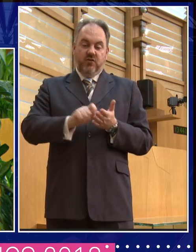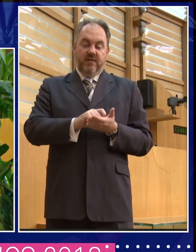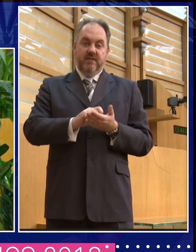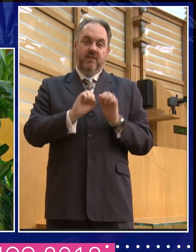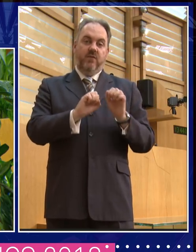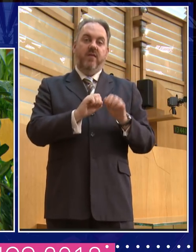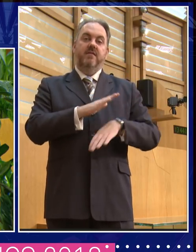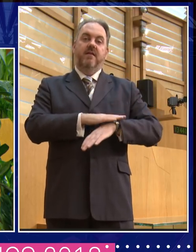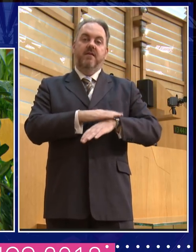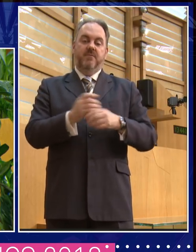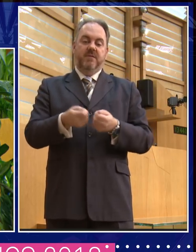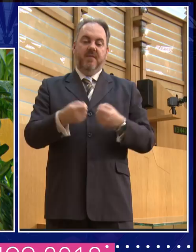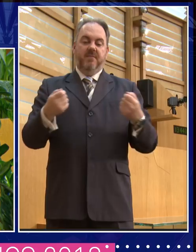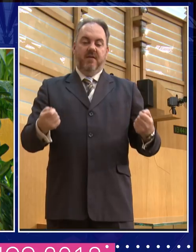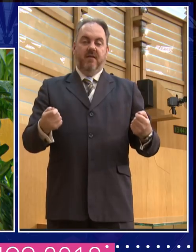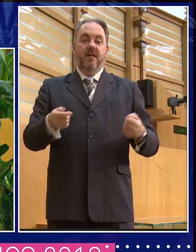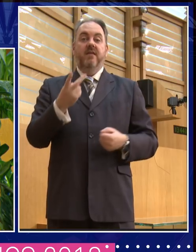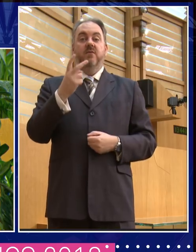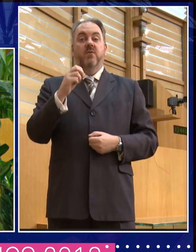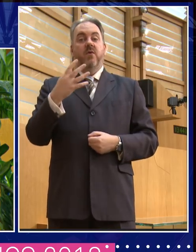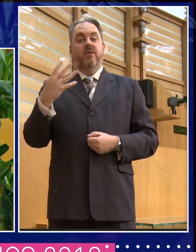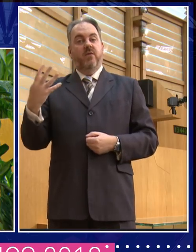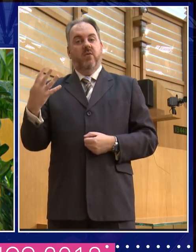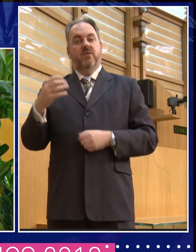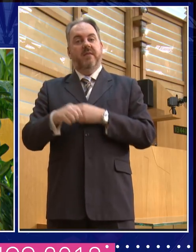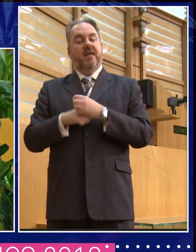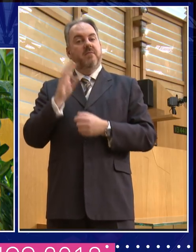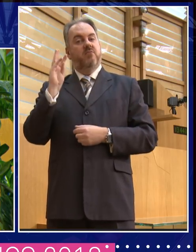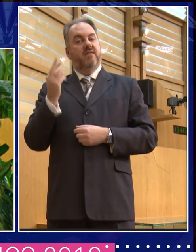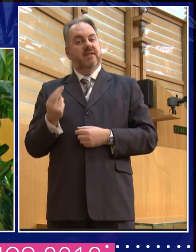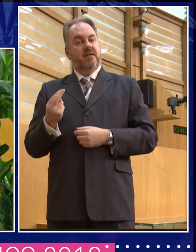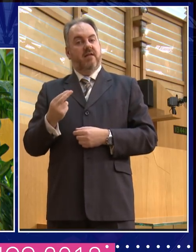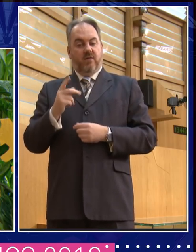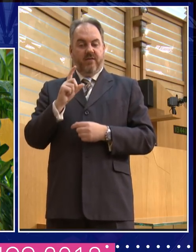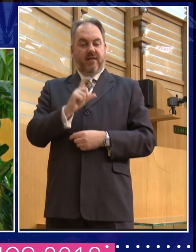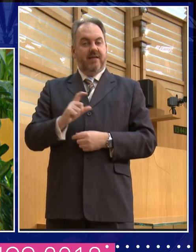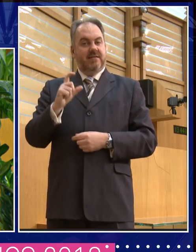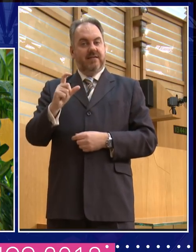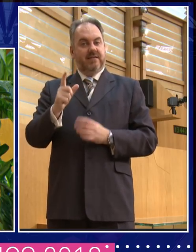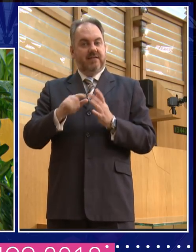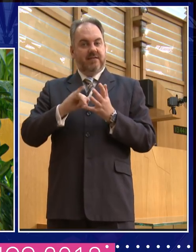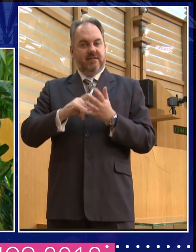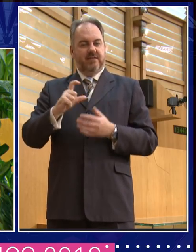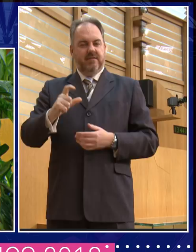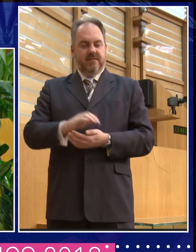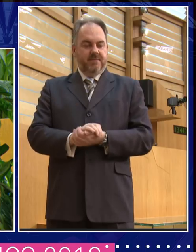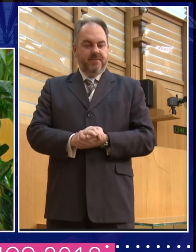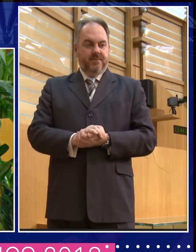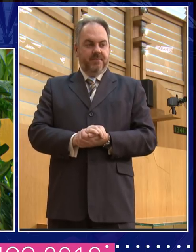and in 2004 Mary became Professor of Classics at Newnham College. Her breakthrough in public consciousness